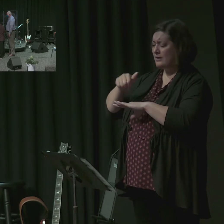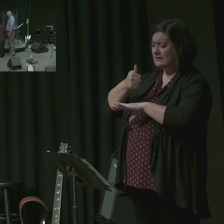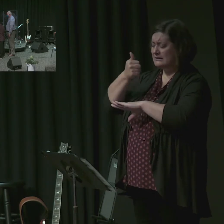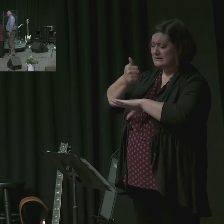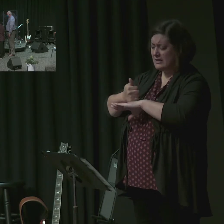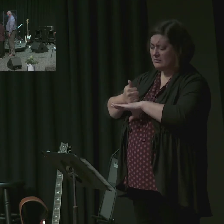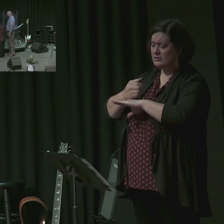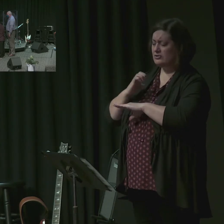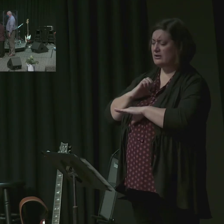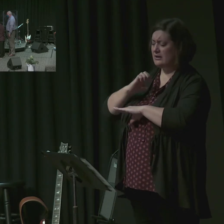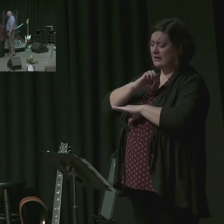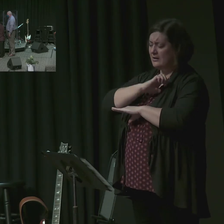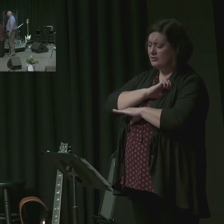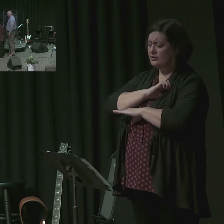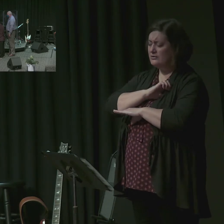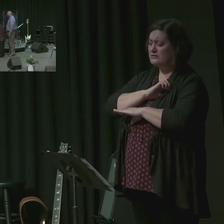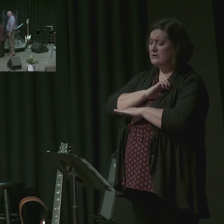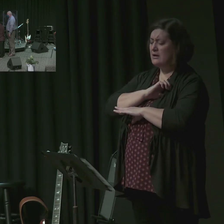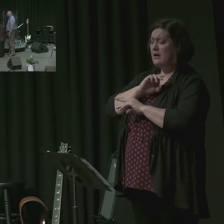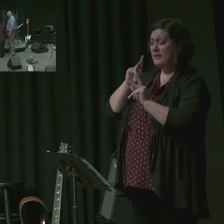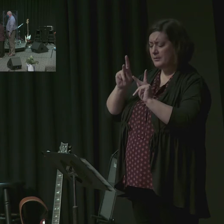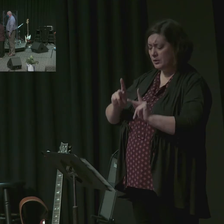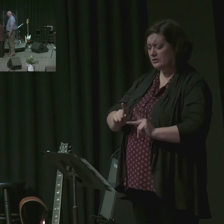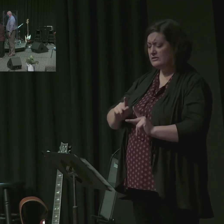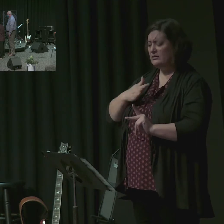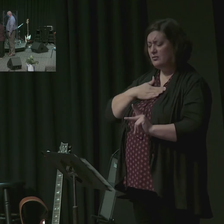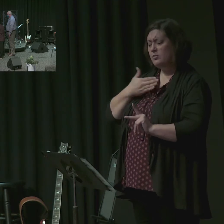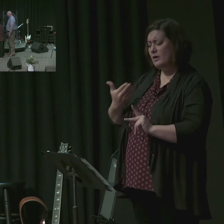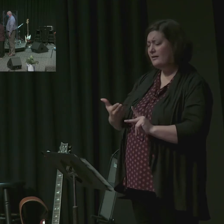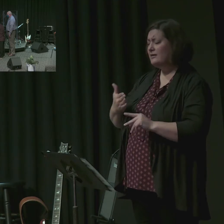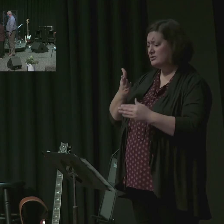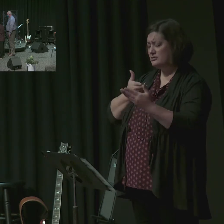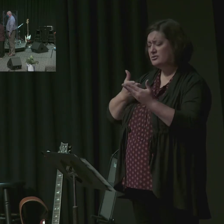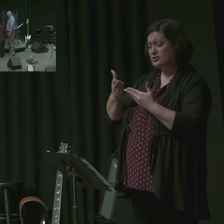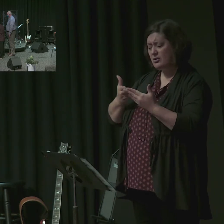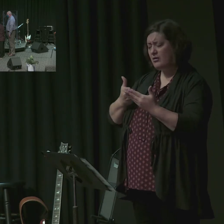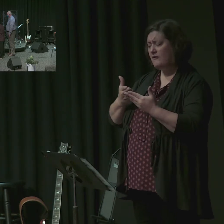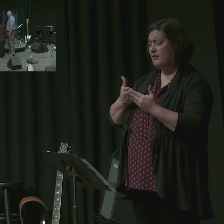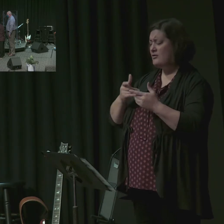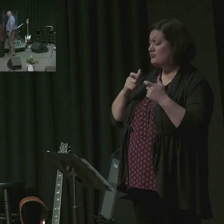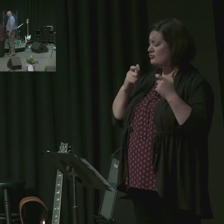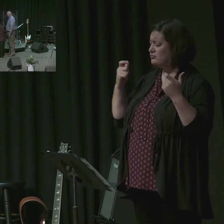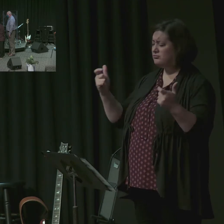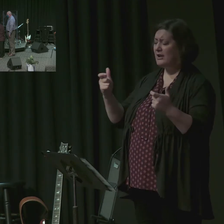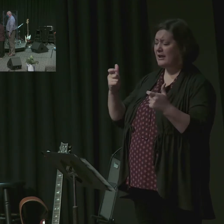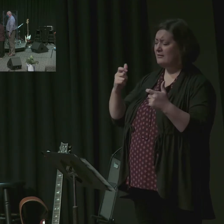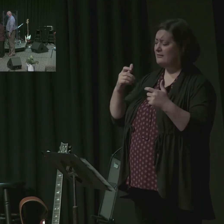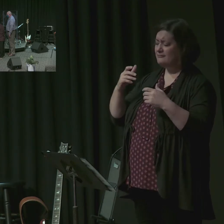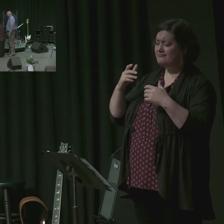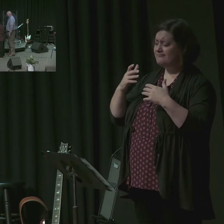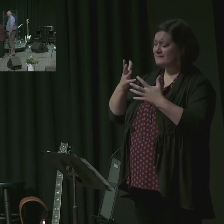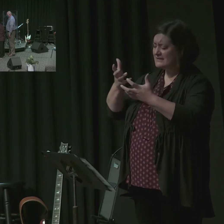among us an elder willing to serve with a great desire to